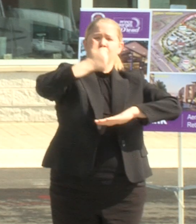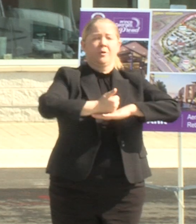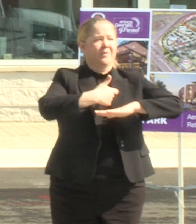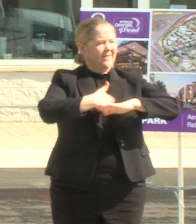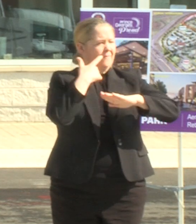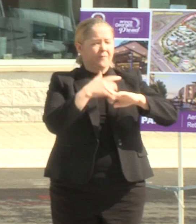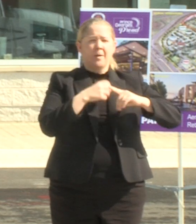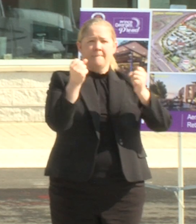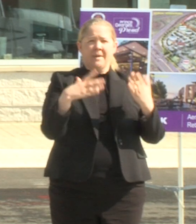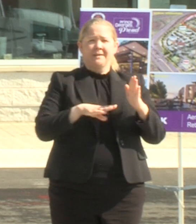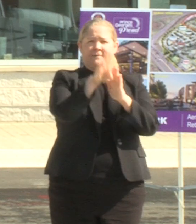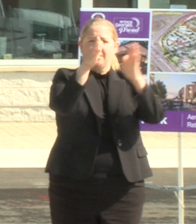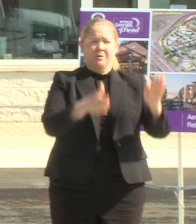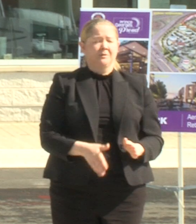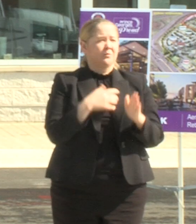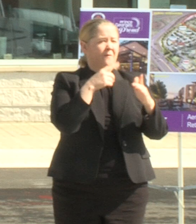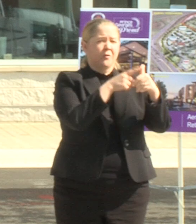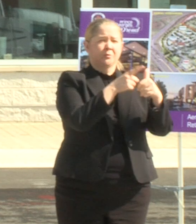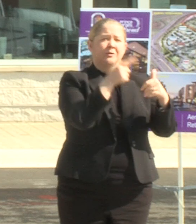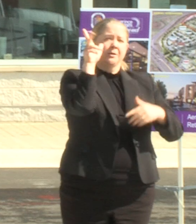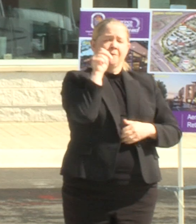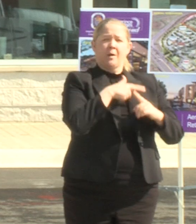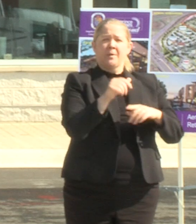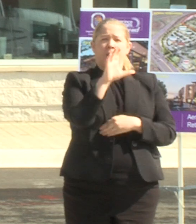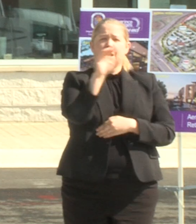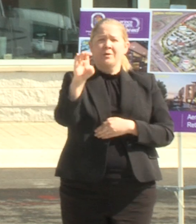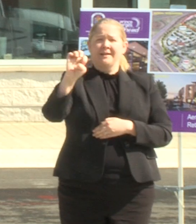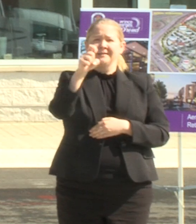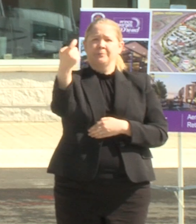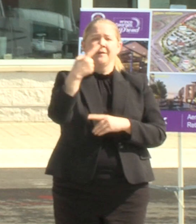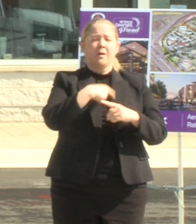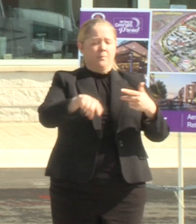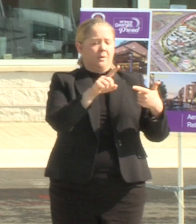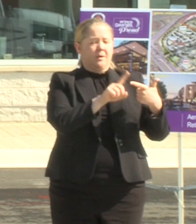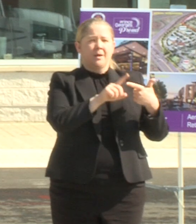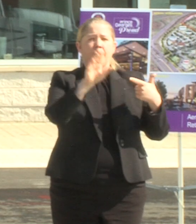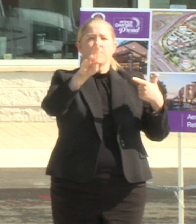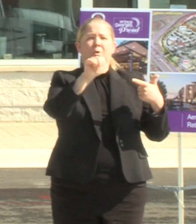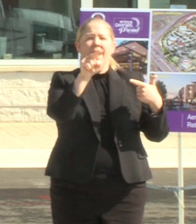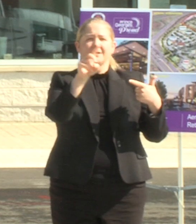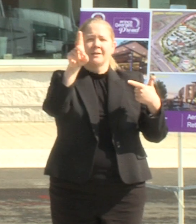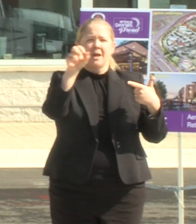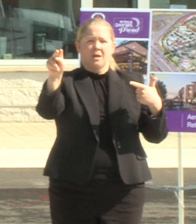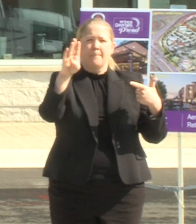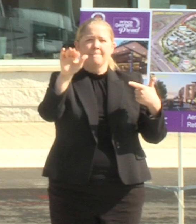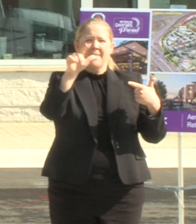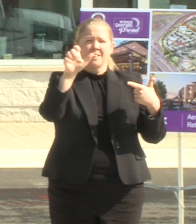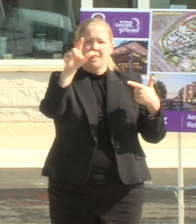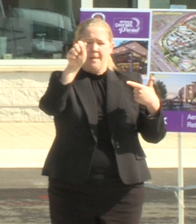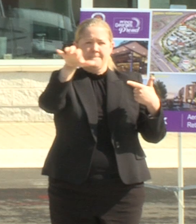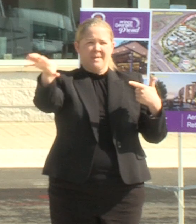developers so first we'll hear from our county executive followed by Brandon Bellamy the velocity companies that is this project here